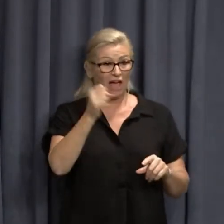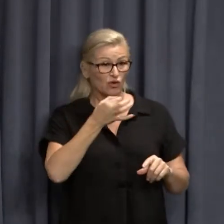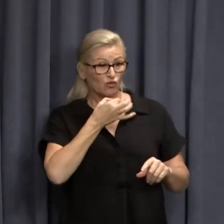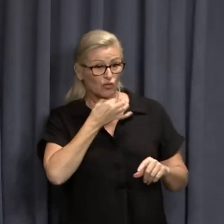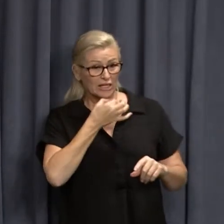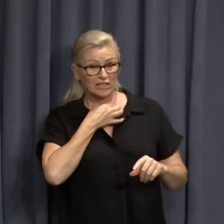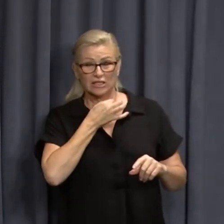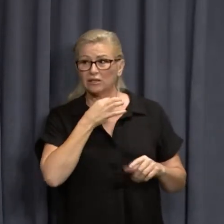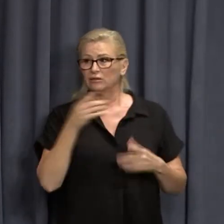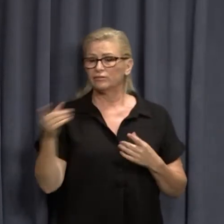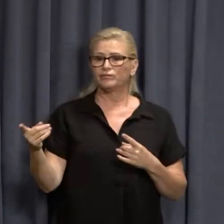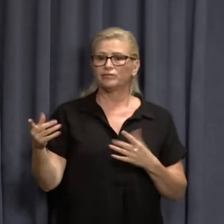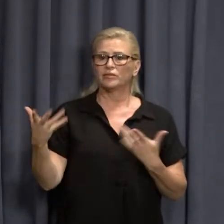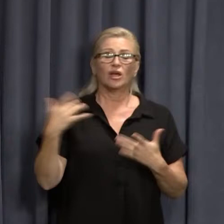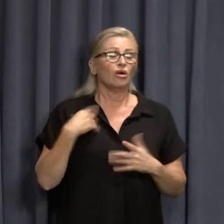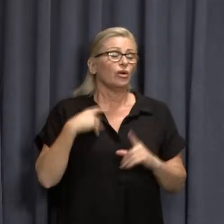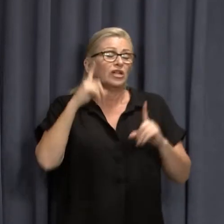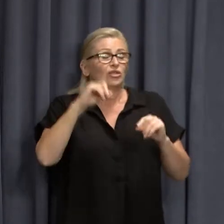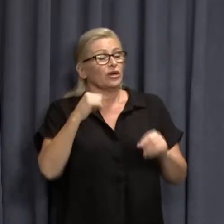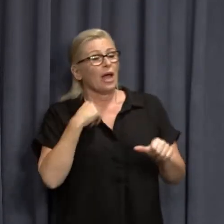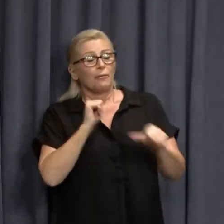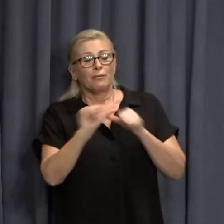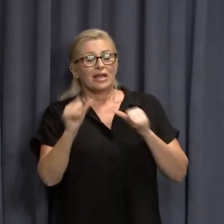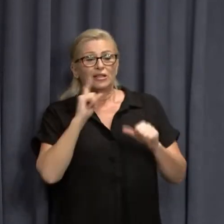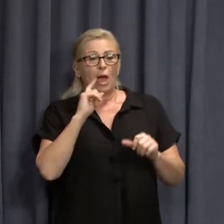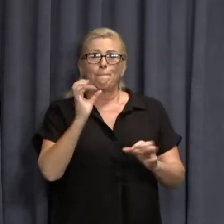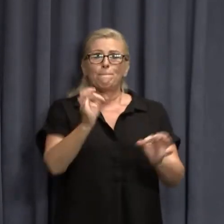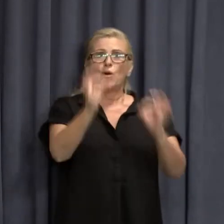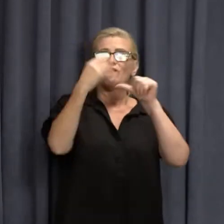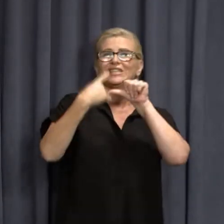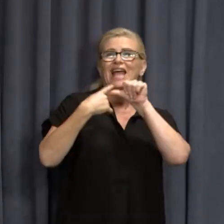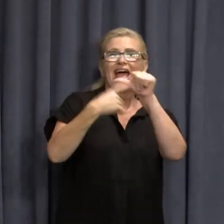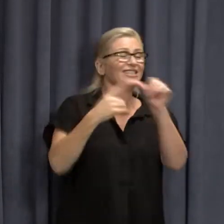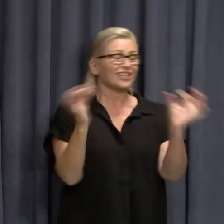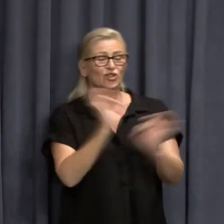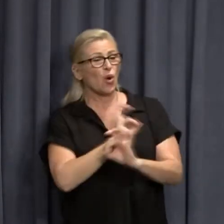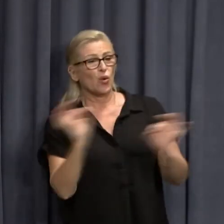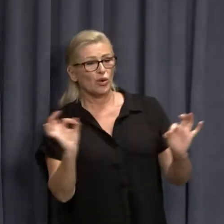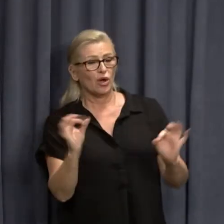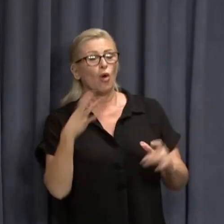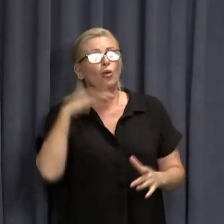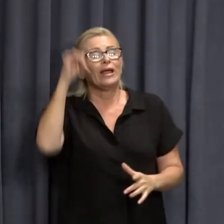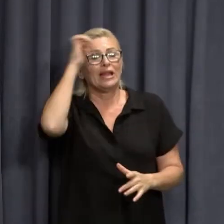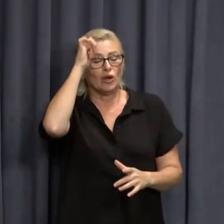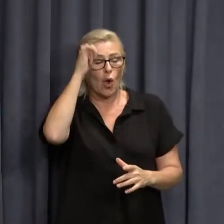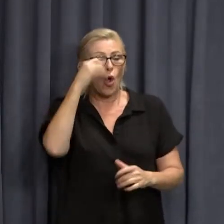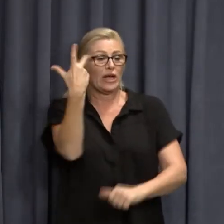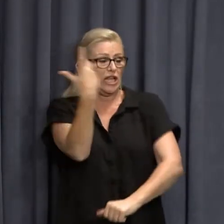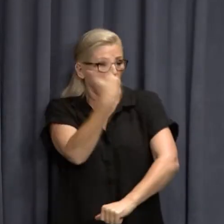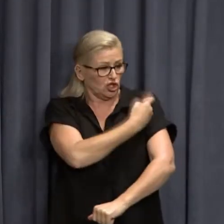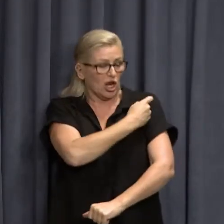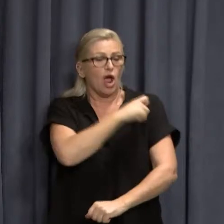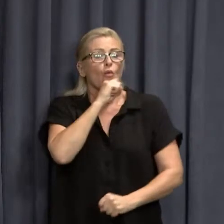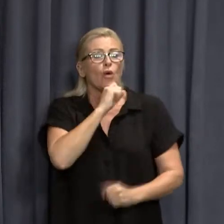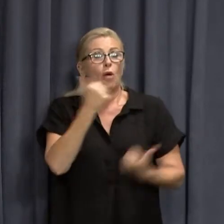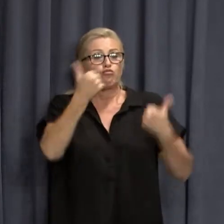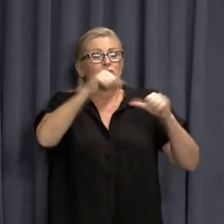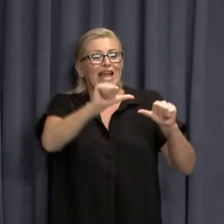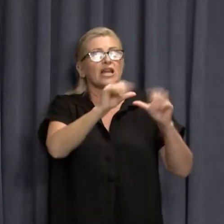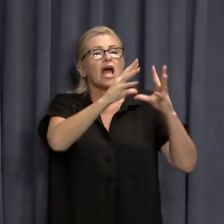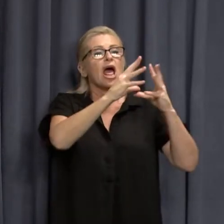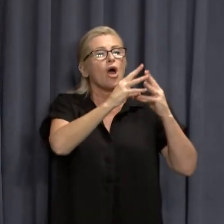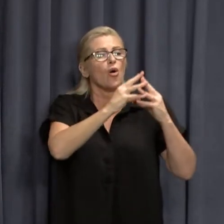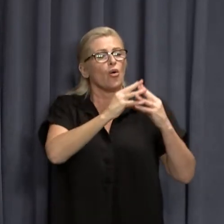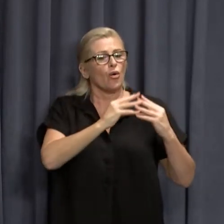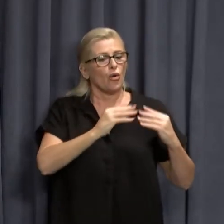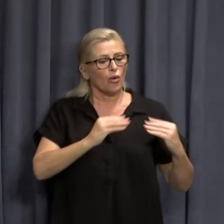Look, we're doing our best. There's not many solutions to this. Over time, the efficacy of vaccines wanes. But on the other hand, all